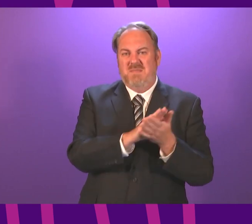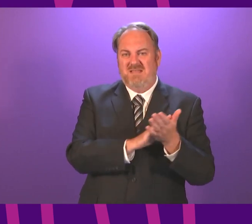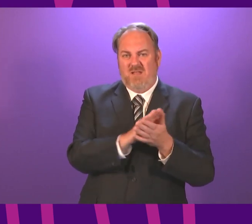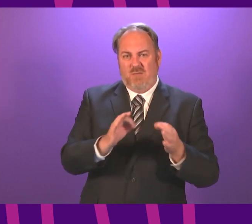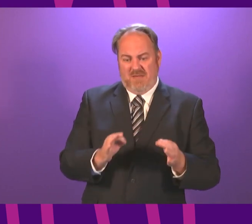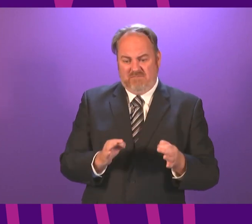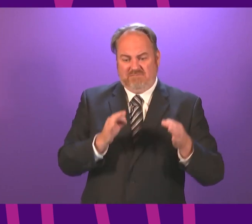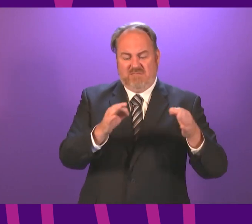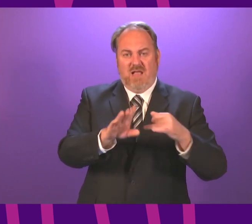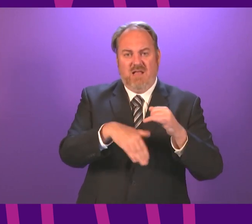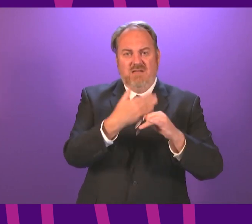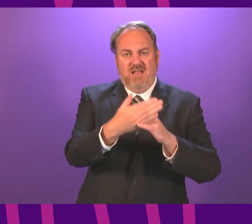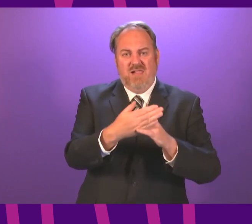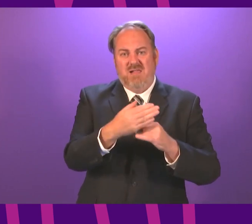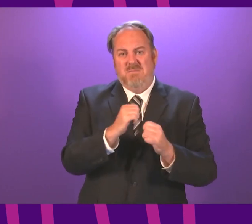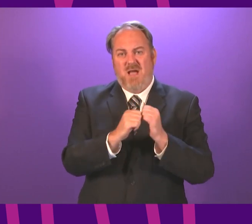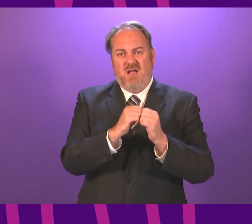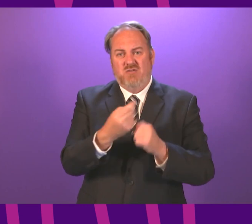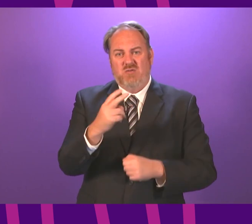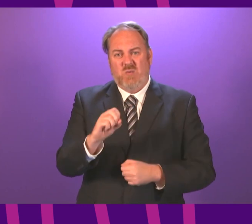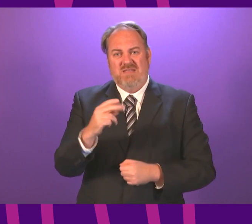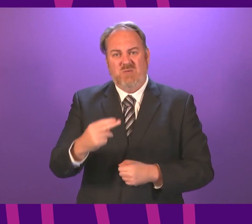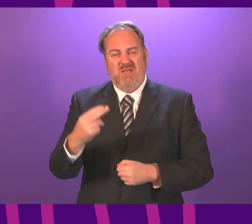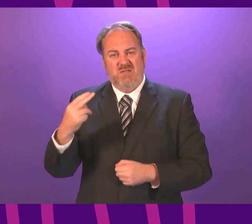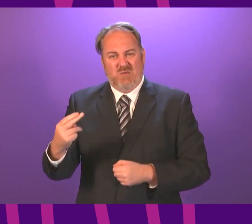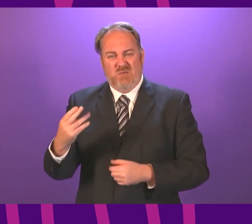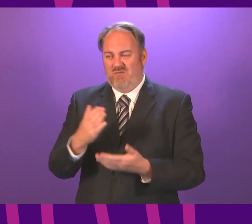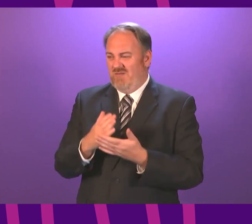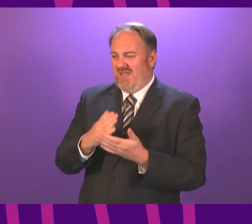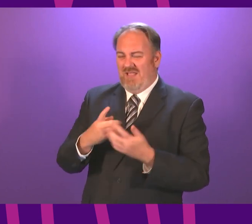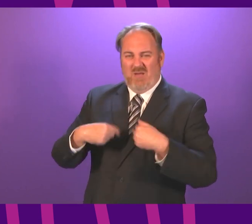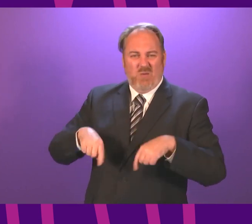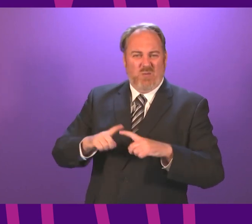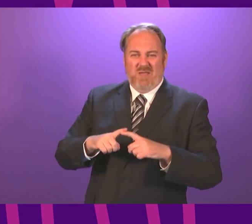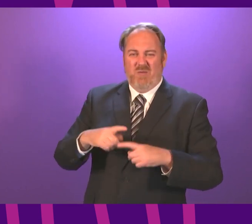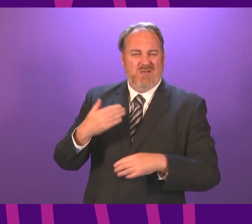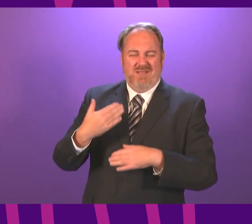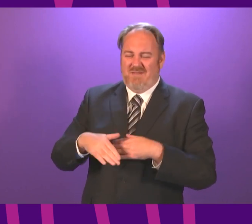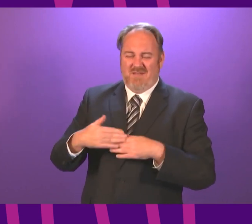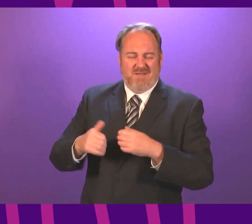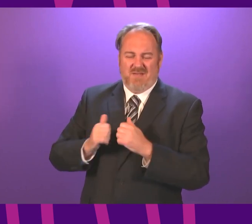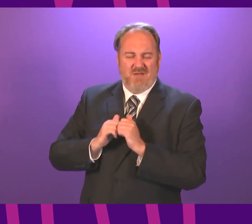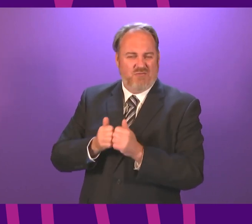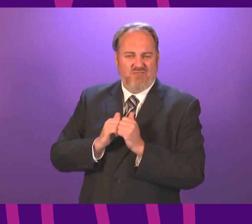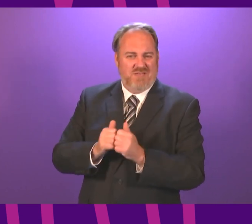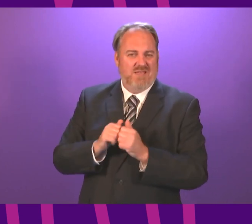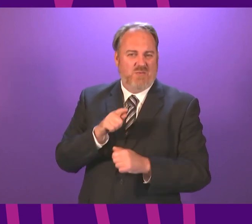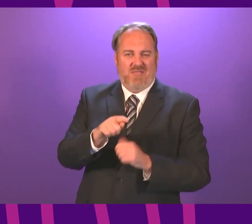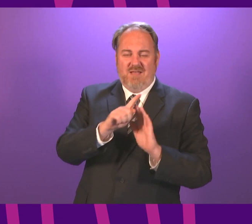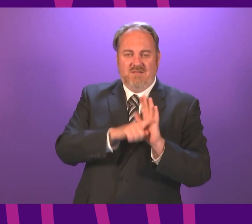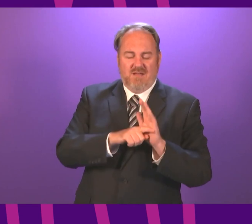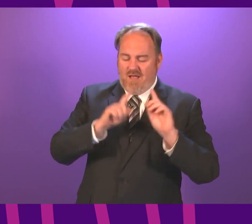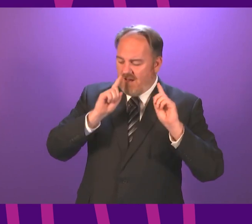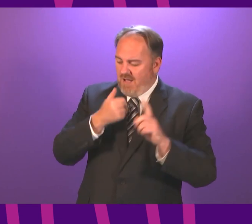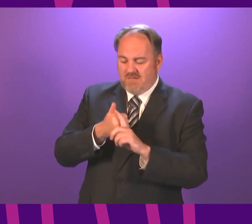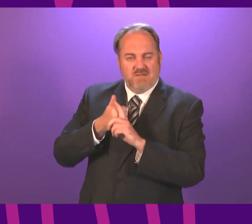is a level of power that in any other circumstance no other party in this parliament would endorse or support. As such, I cannot